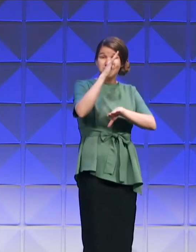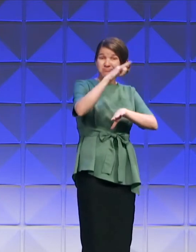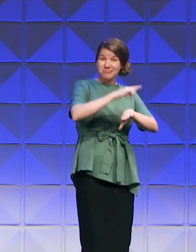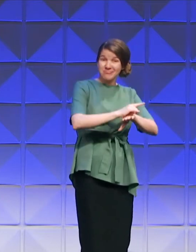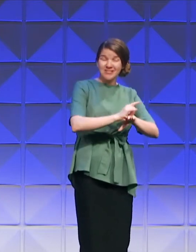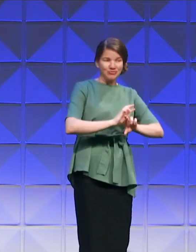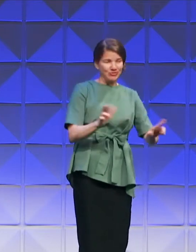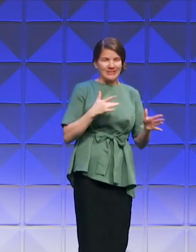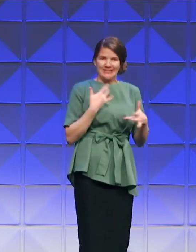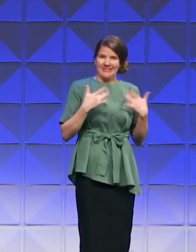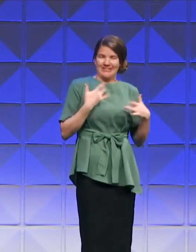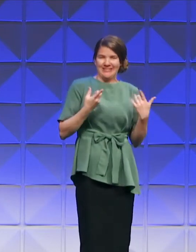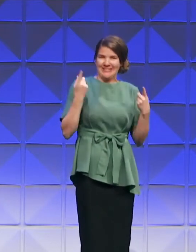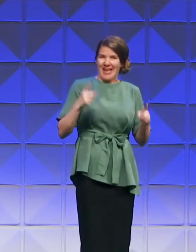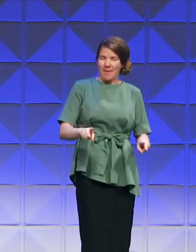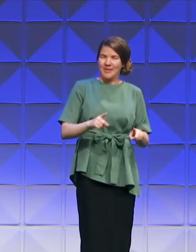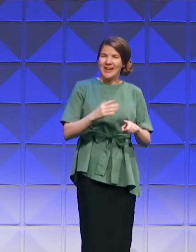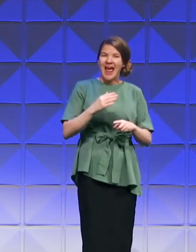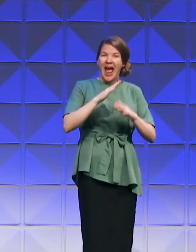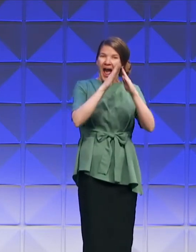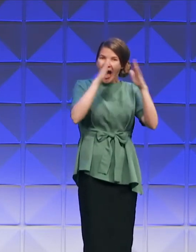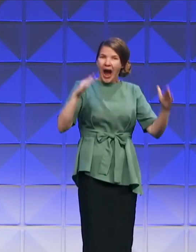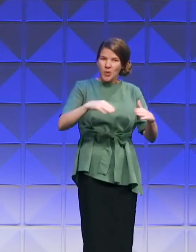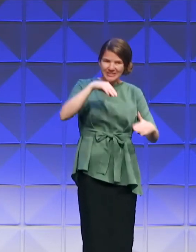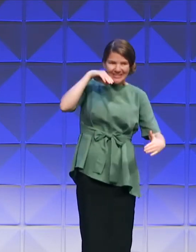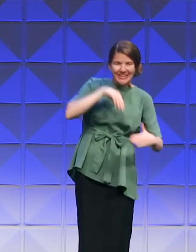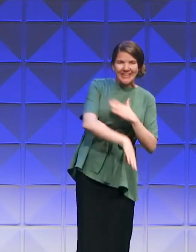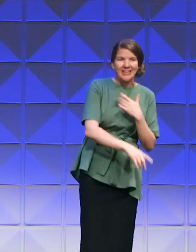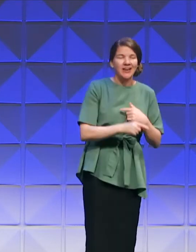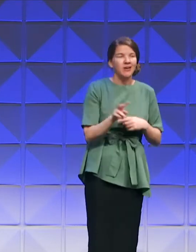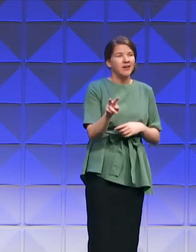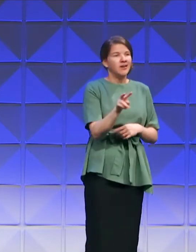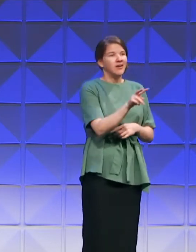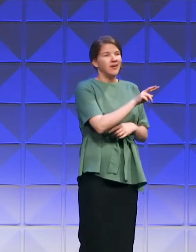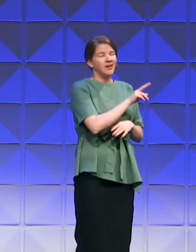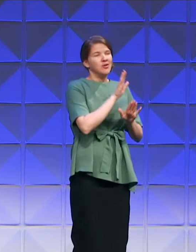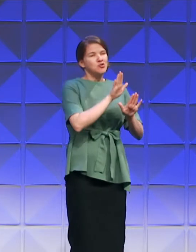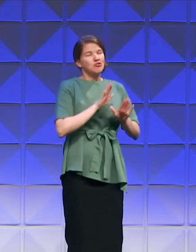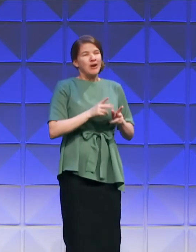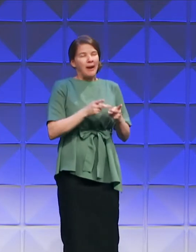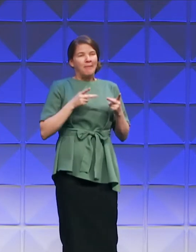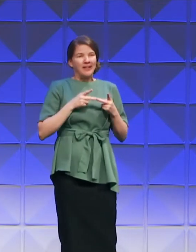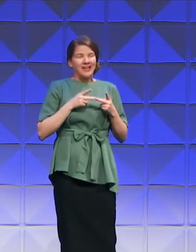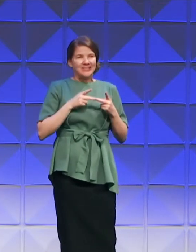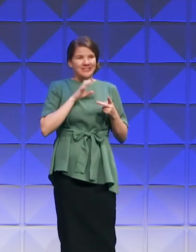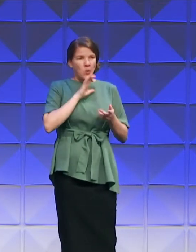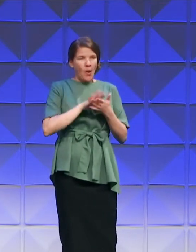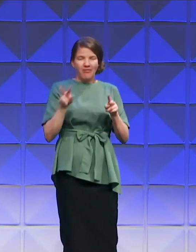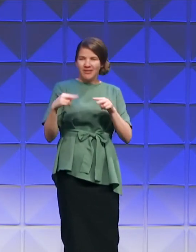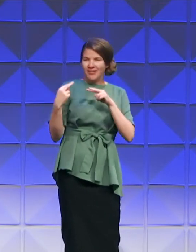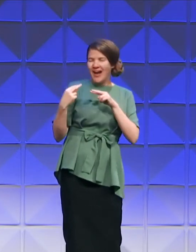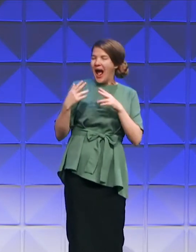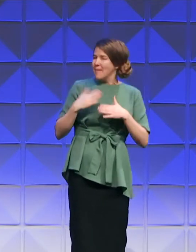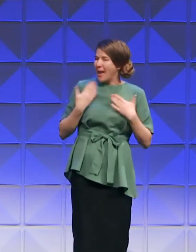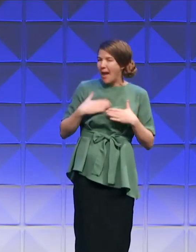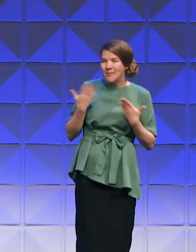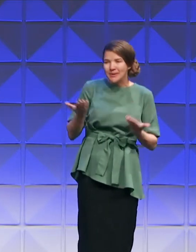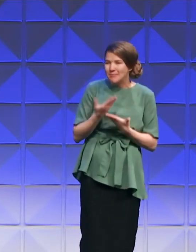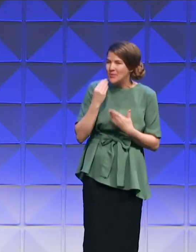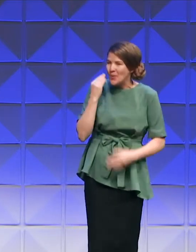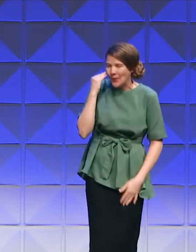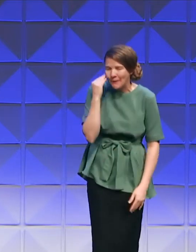I'll never forget, I walked in and I thought, this is such a great place. And I looked at my wife, I said, I'm just glad to be home.